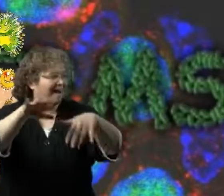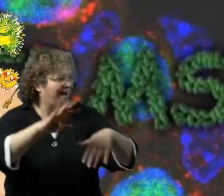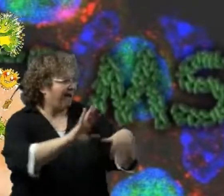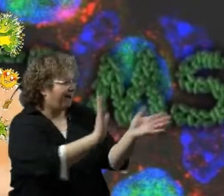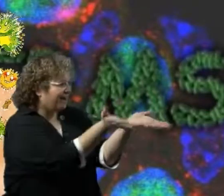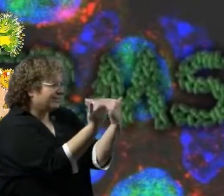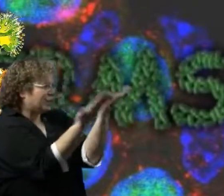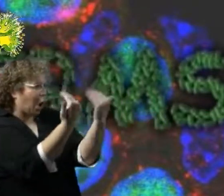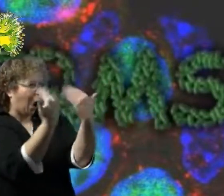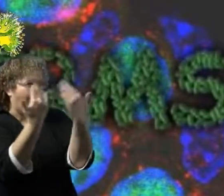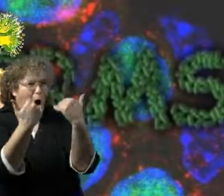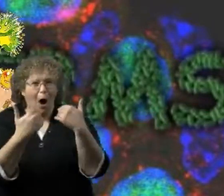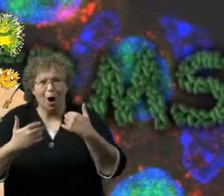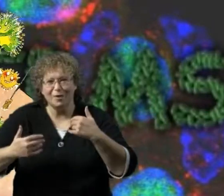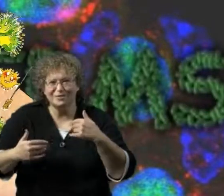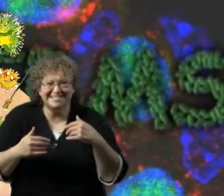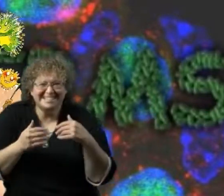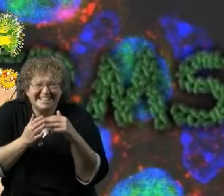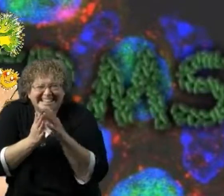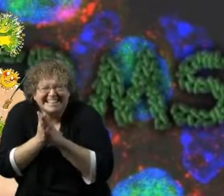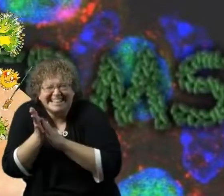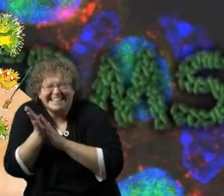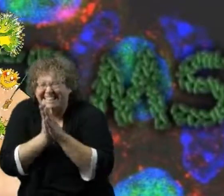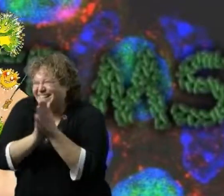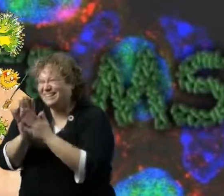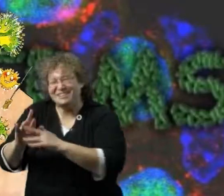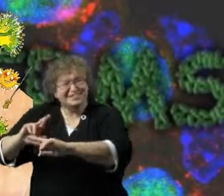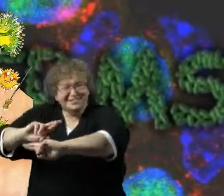Let's go germs We'll have a spree